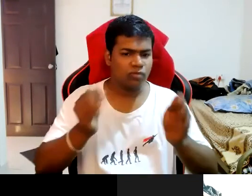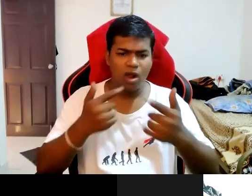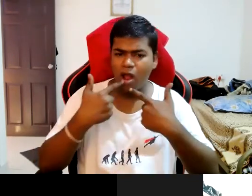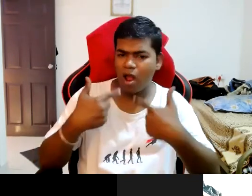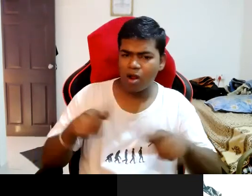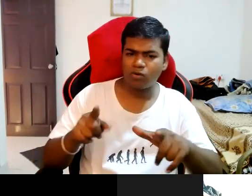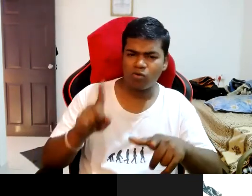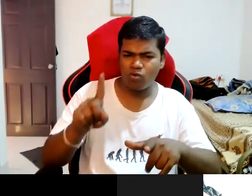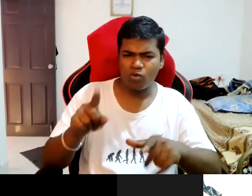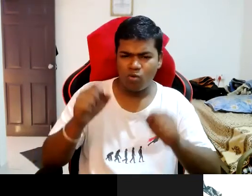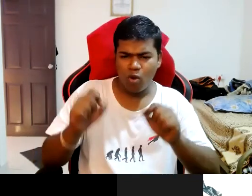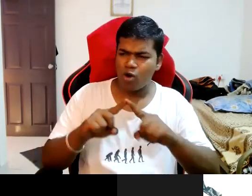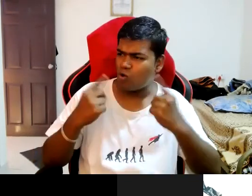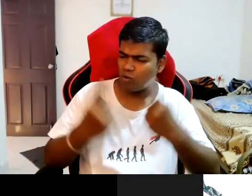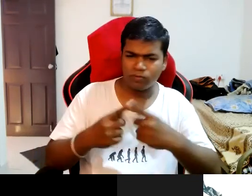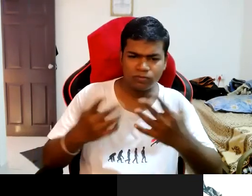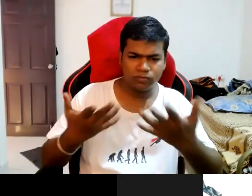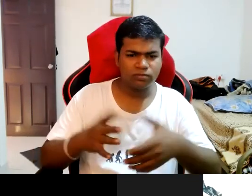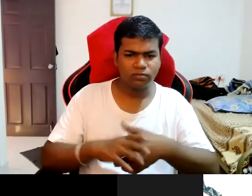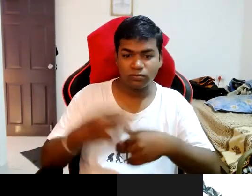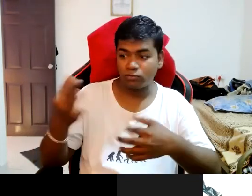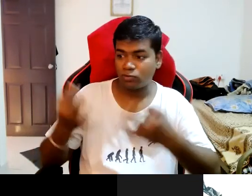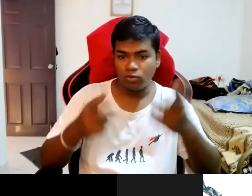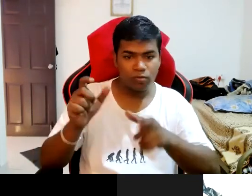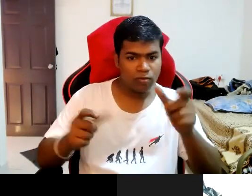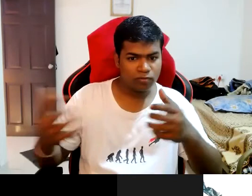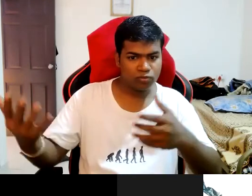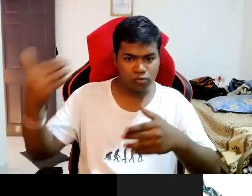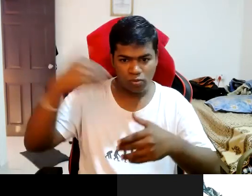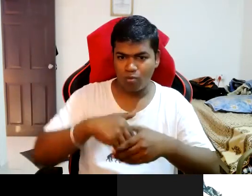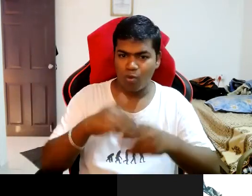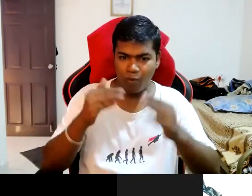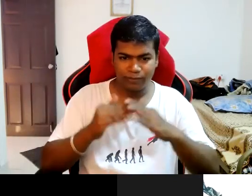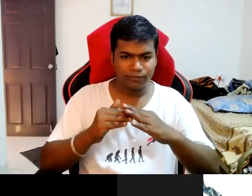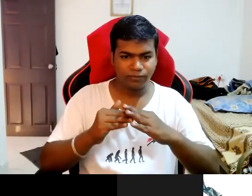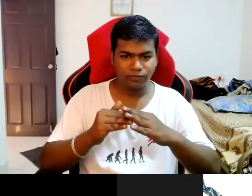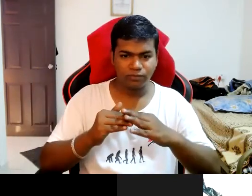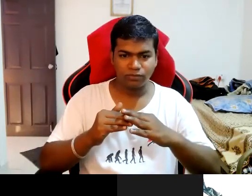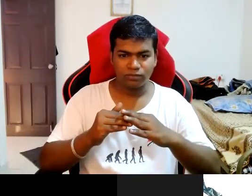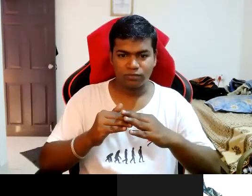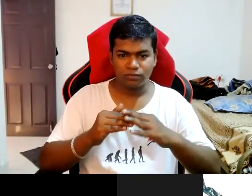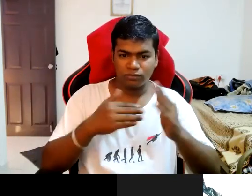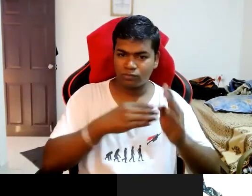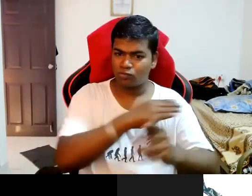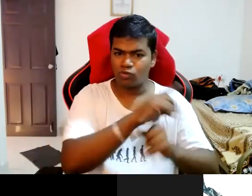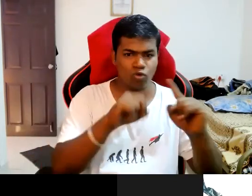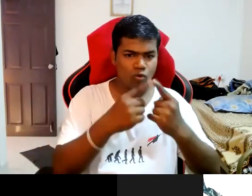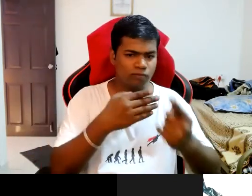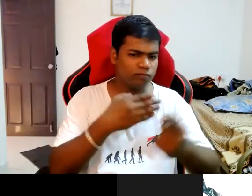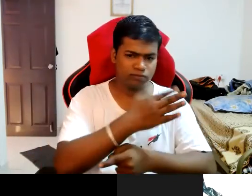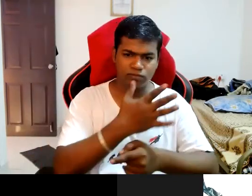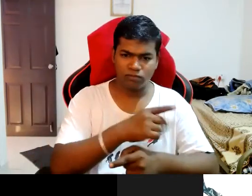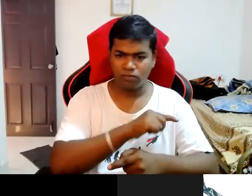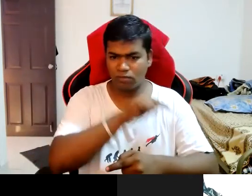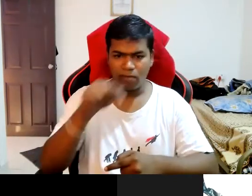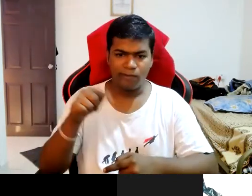sit in one room if any new people come in my home he won't allow me to go in the room he will first